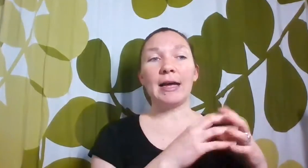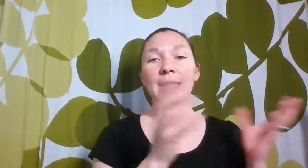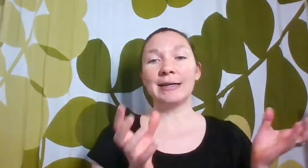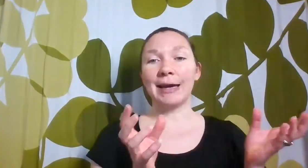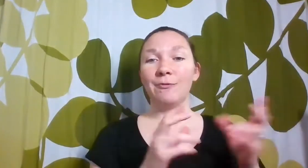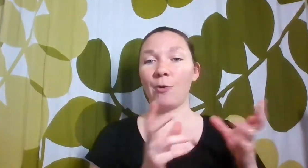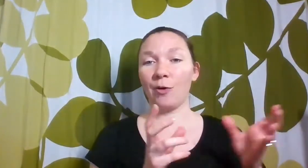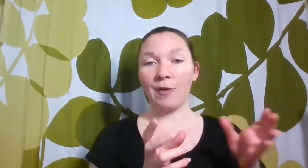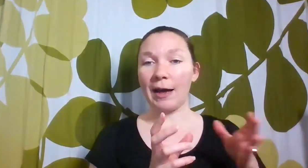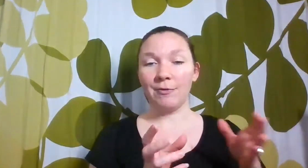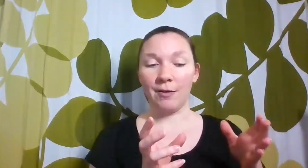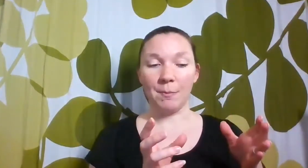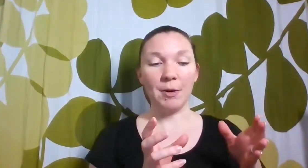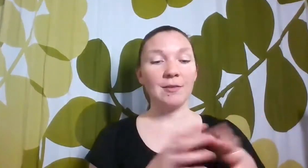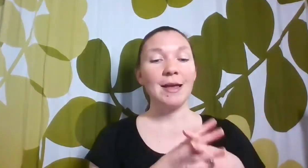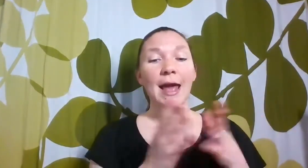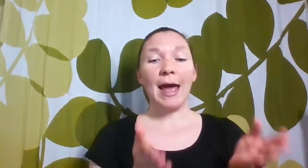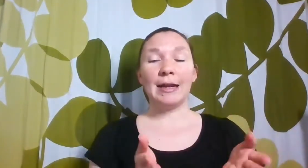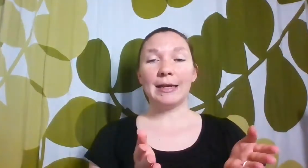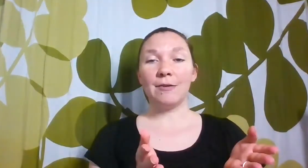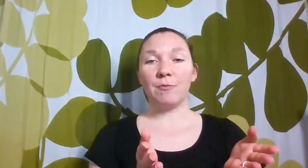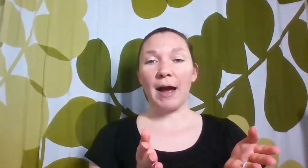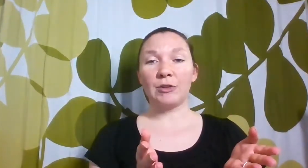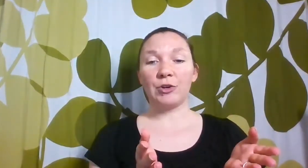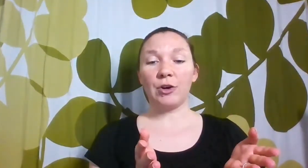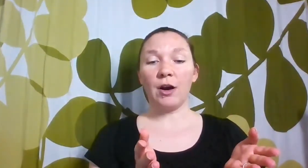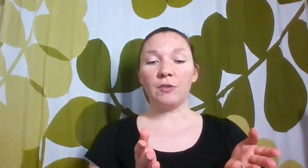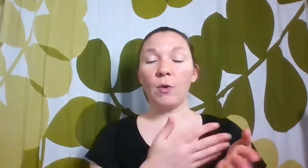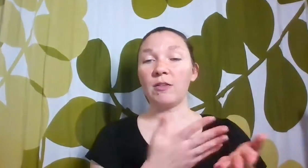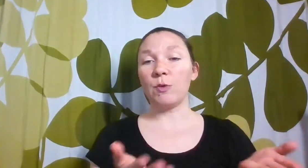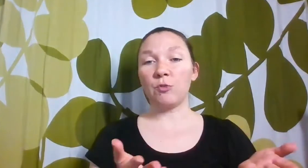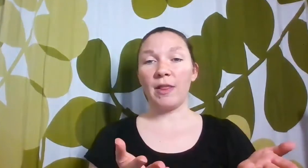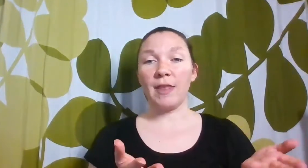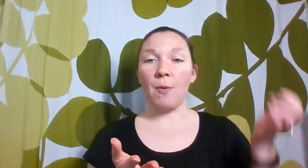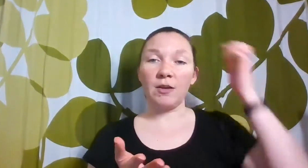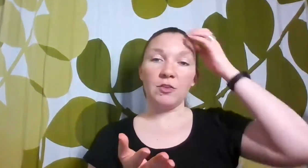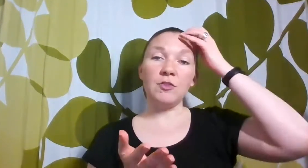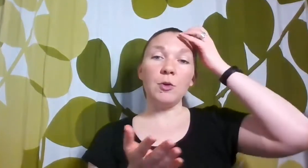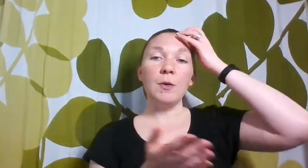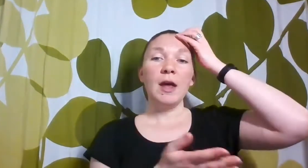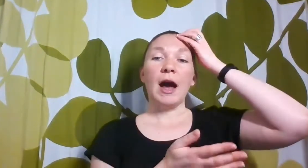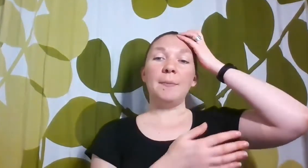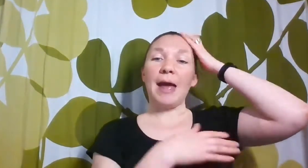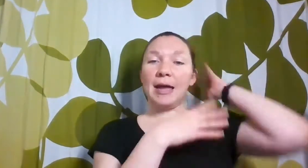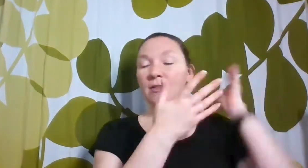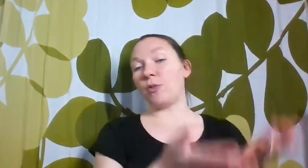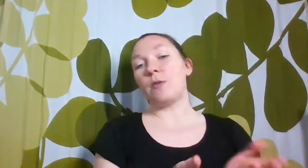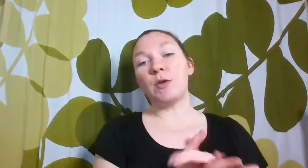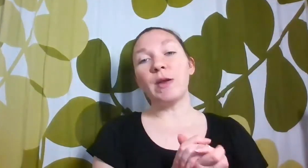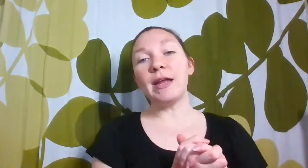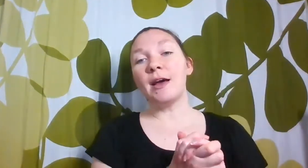get four or five of the books and give my learner a choice which one they want to do. And so then we read